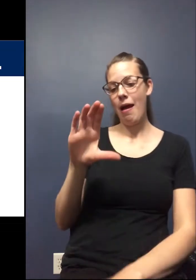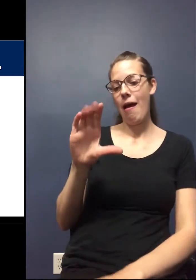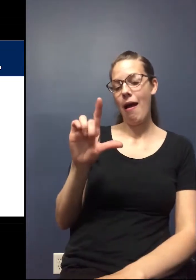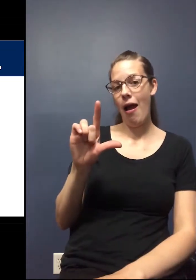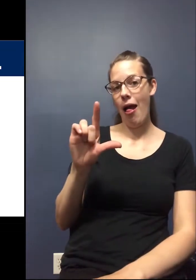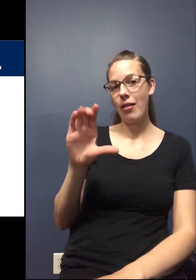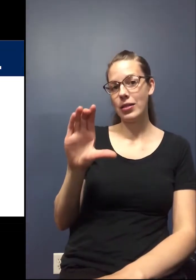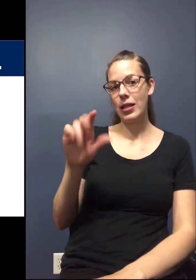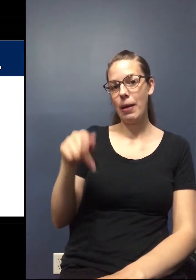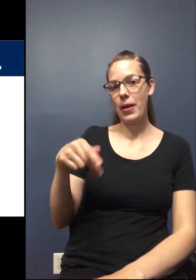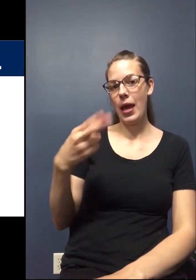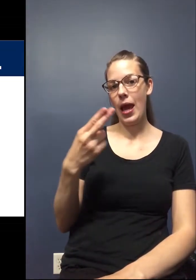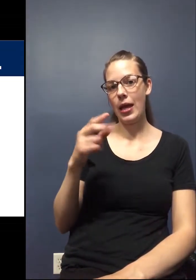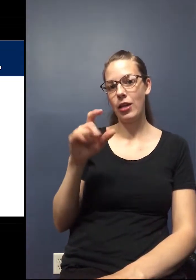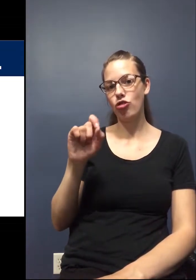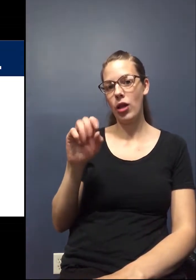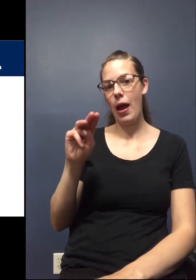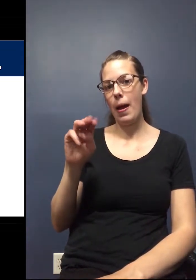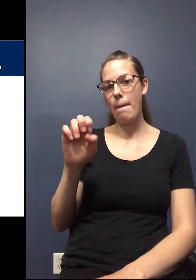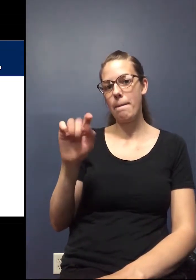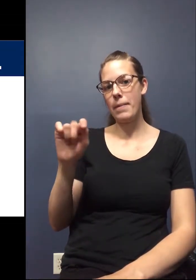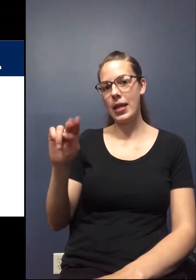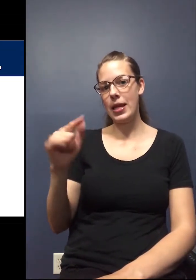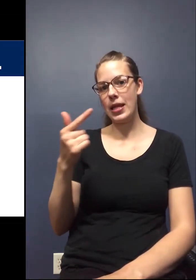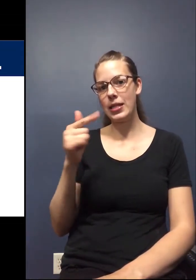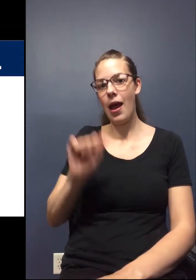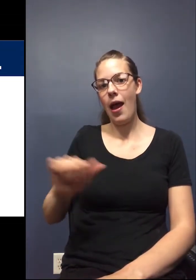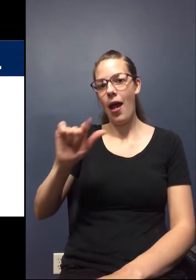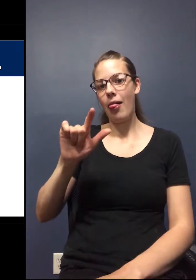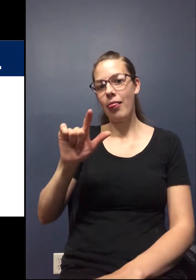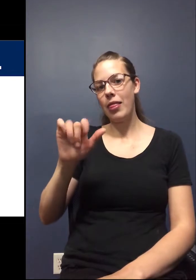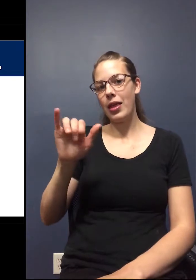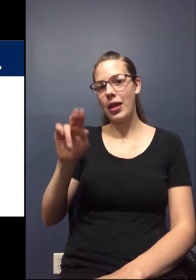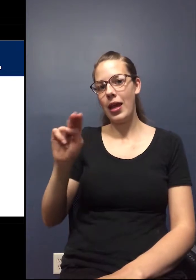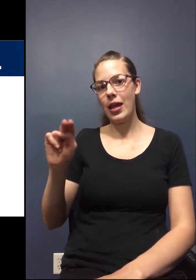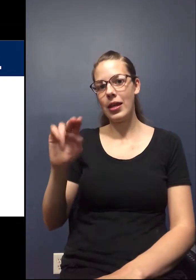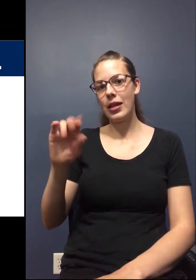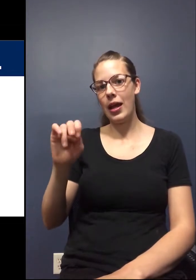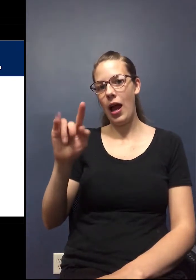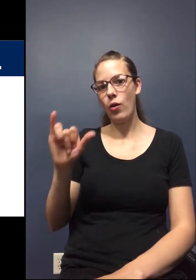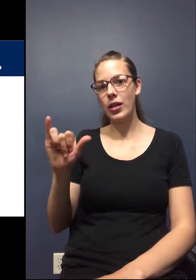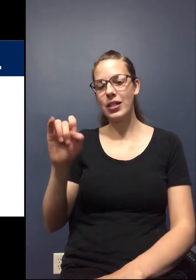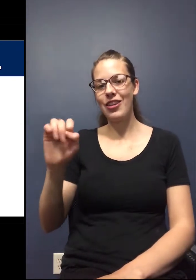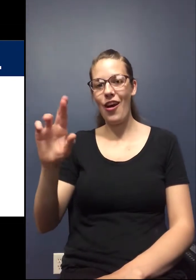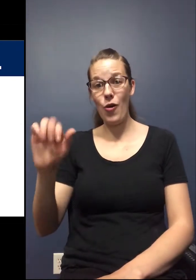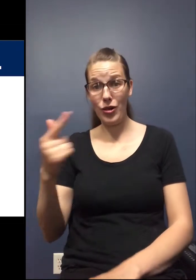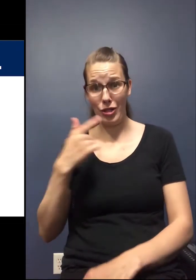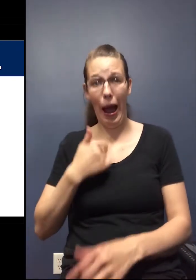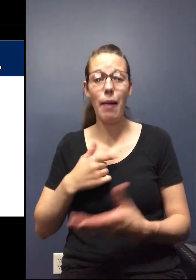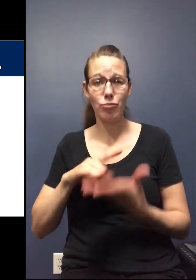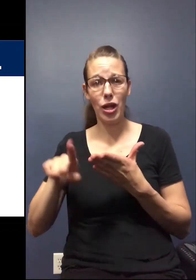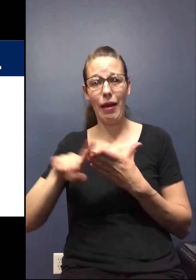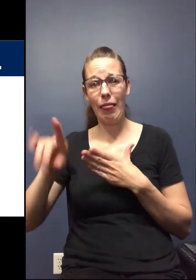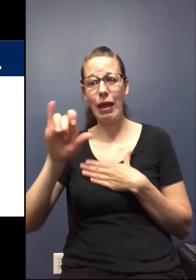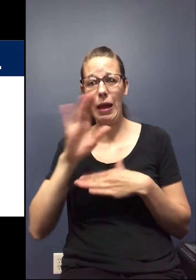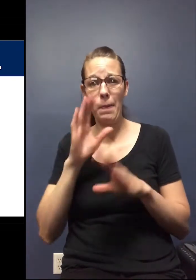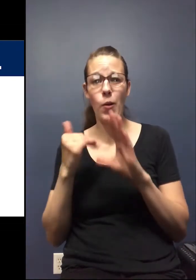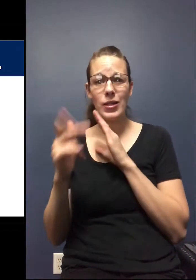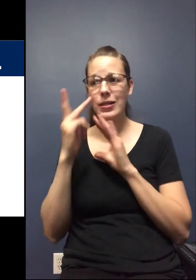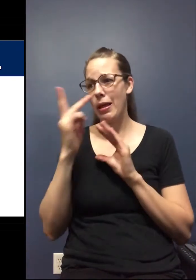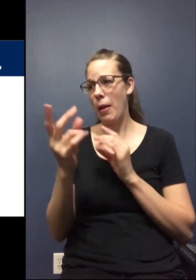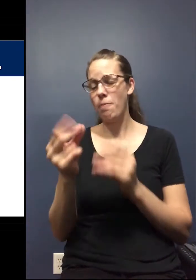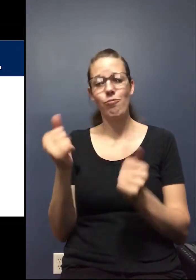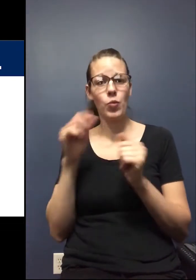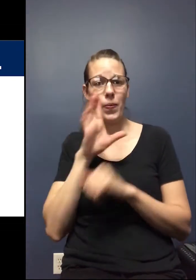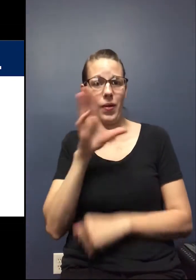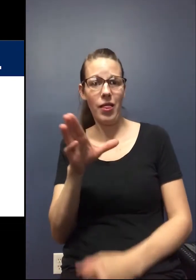to lcph.meetings at linncounty.org. I am the one that's checking that email address, and I'll see them as soon